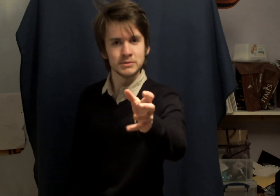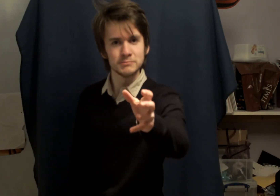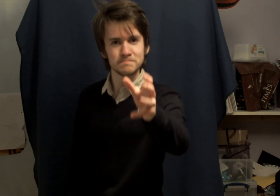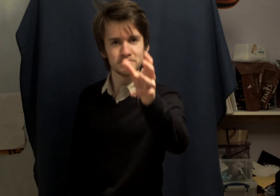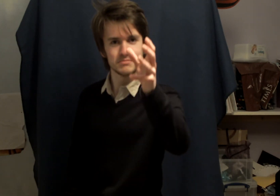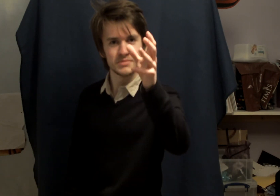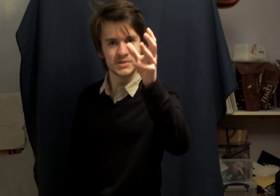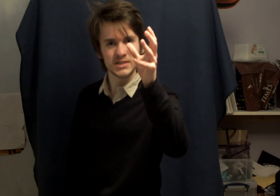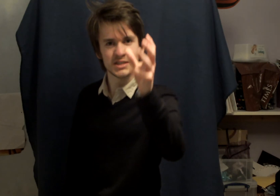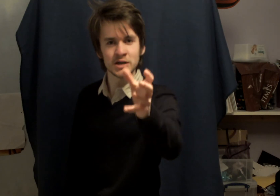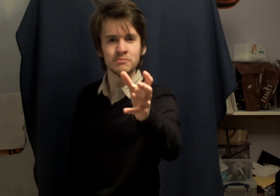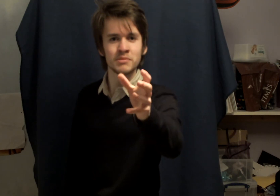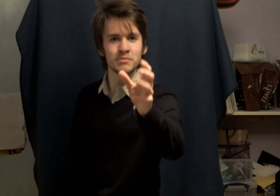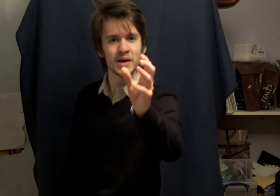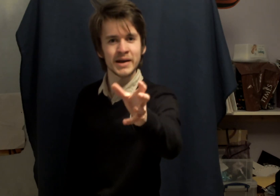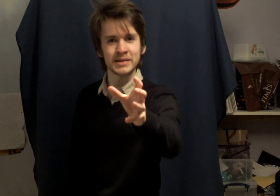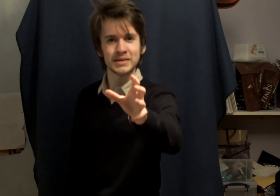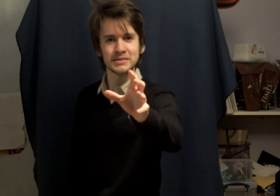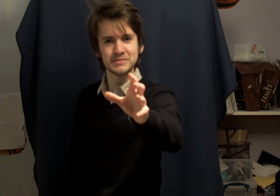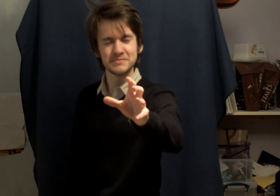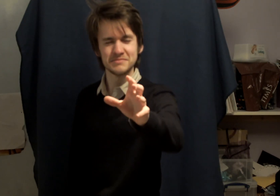Please...come back. Come